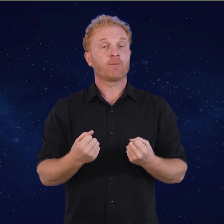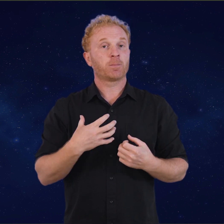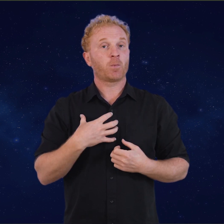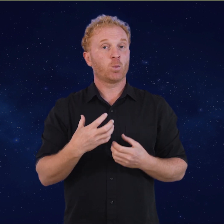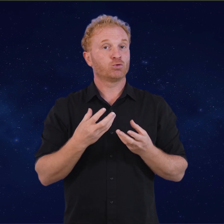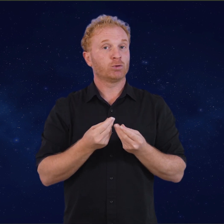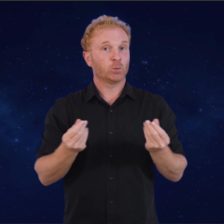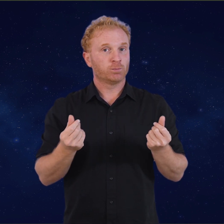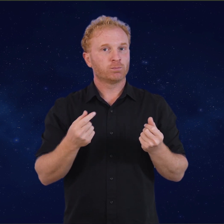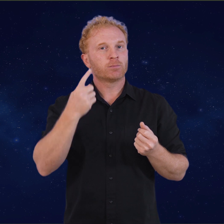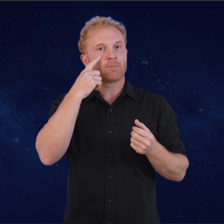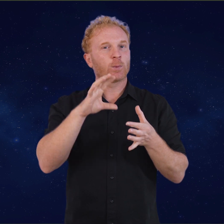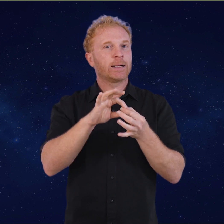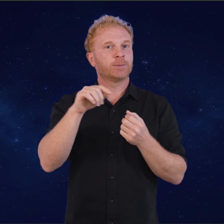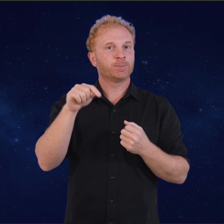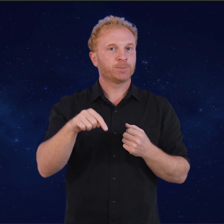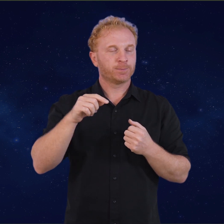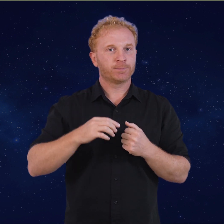Other resources can be found at the links below.